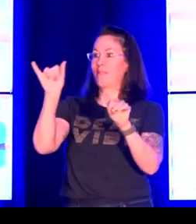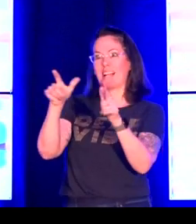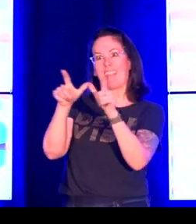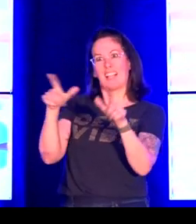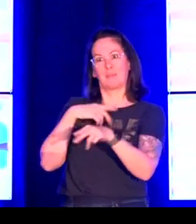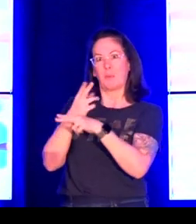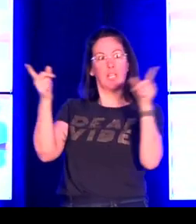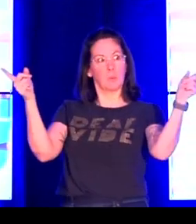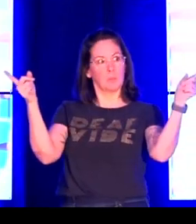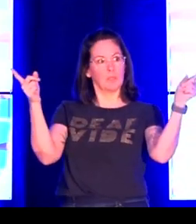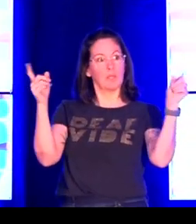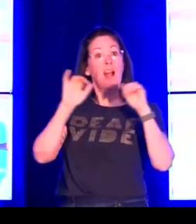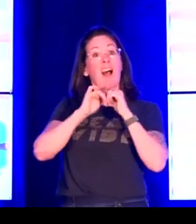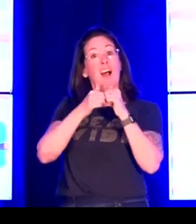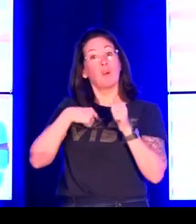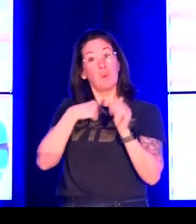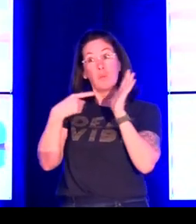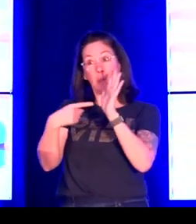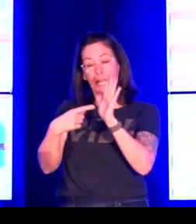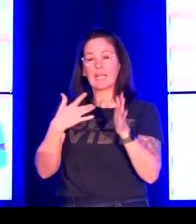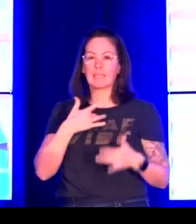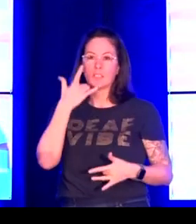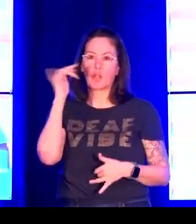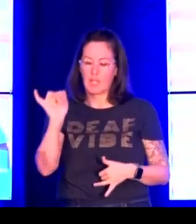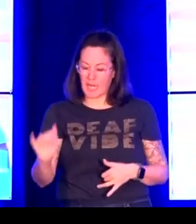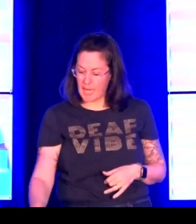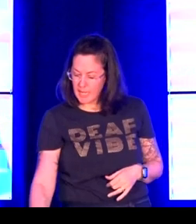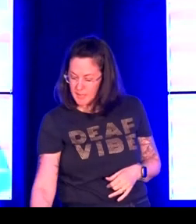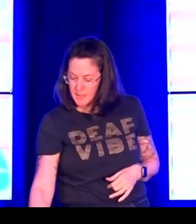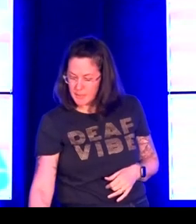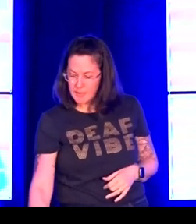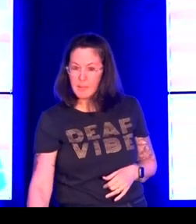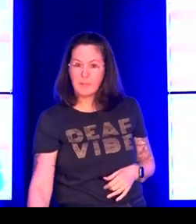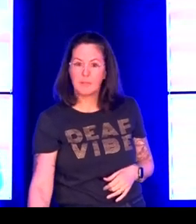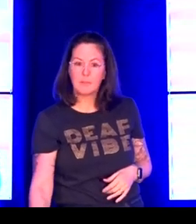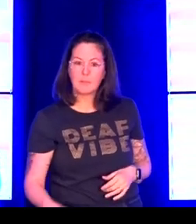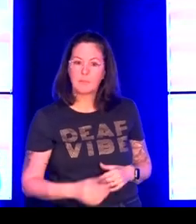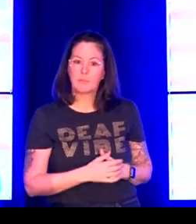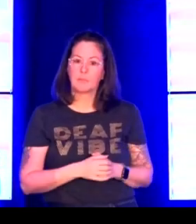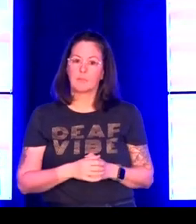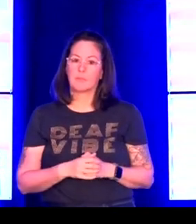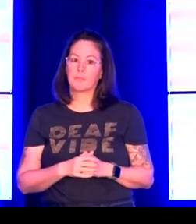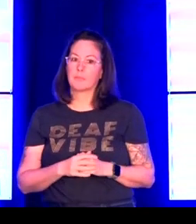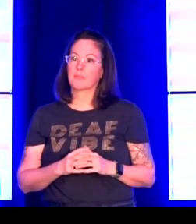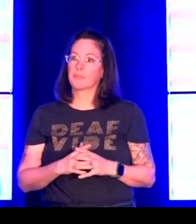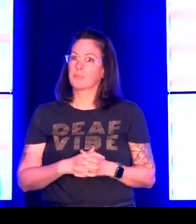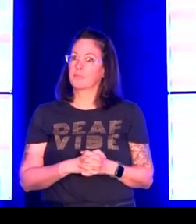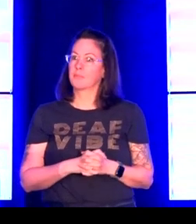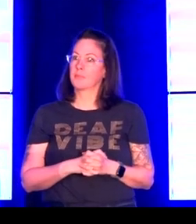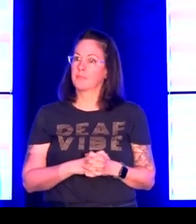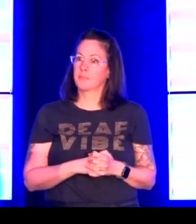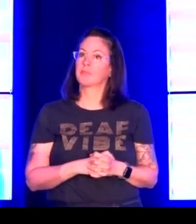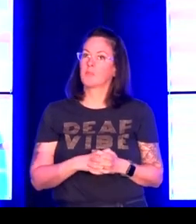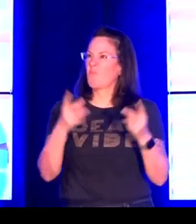so these still images are from videos of people signing and